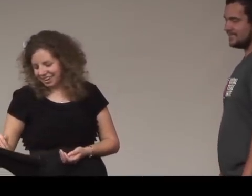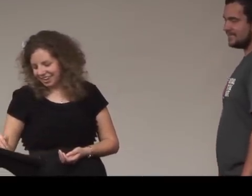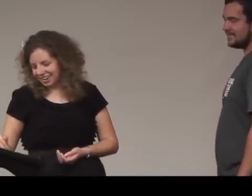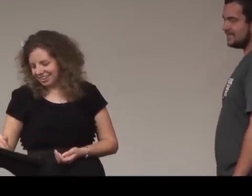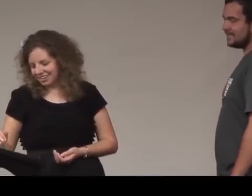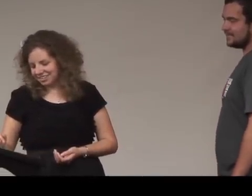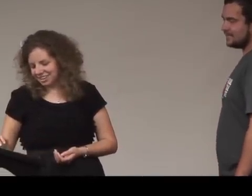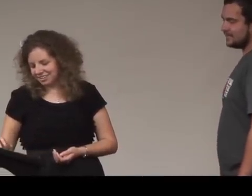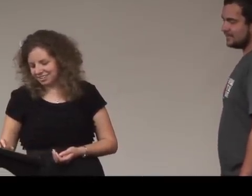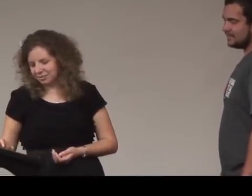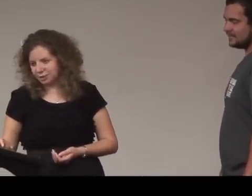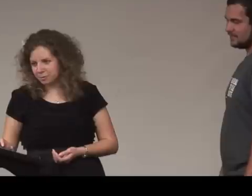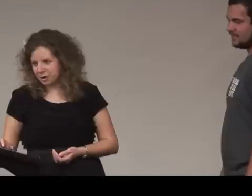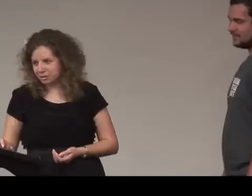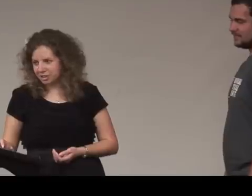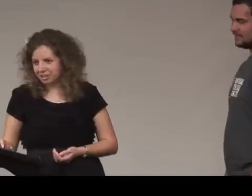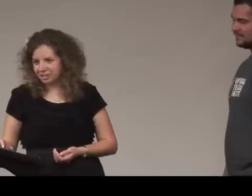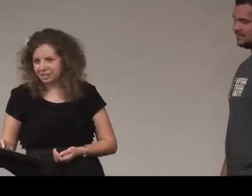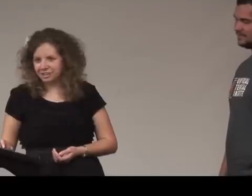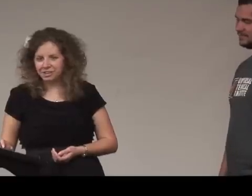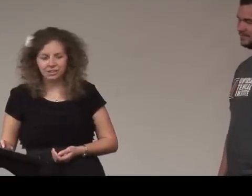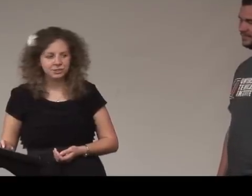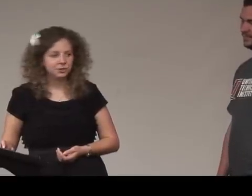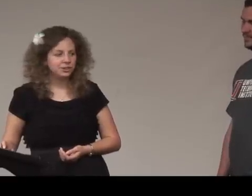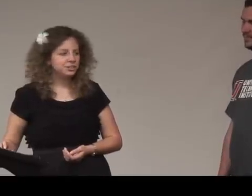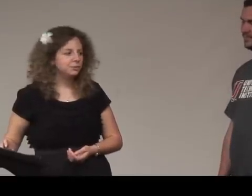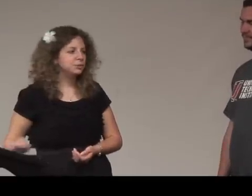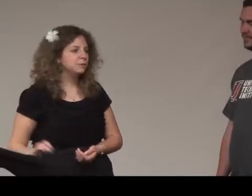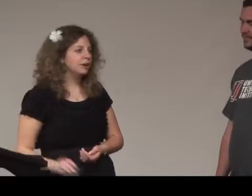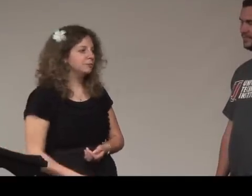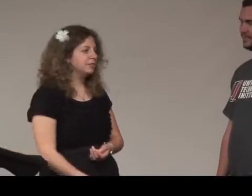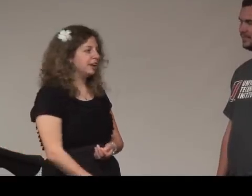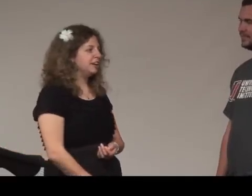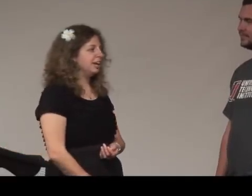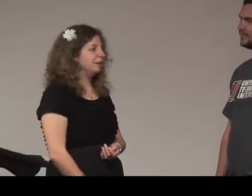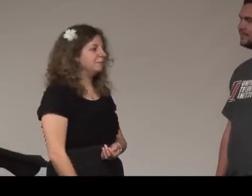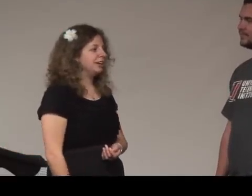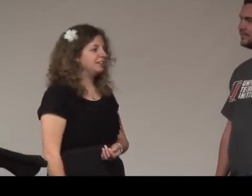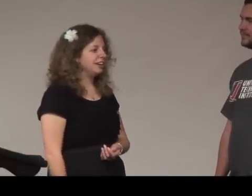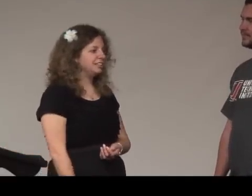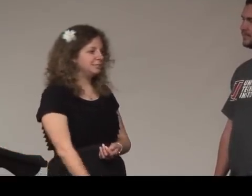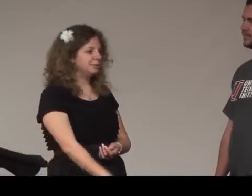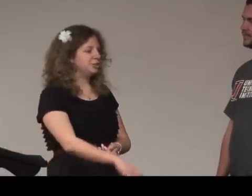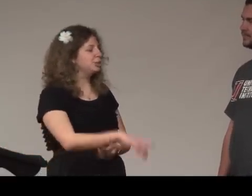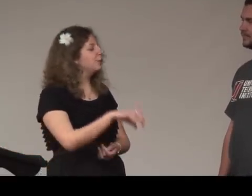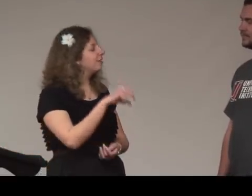okay and then the first person is going to respond with their name and nice to meet you